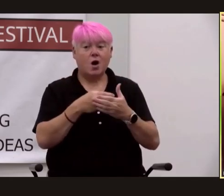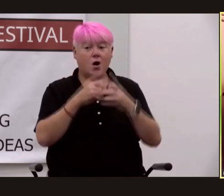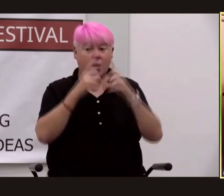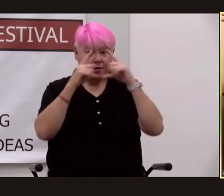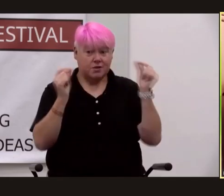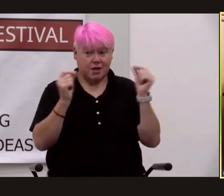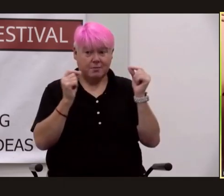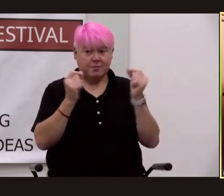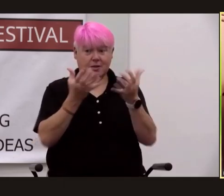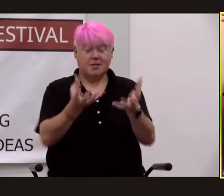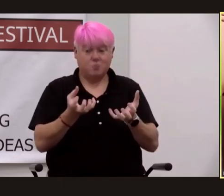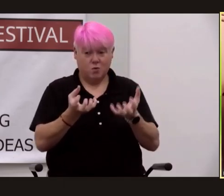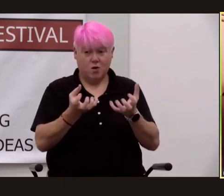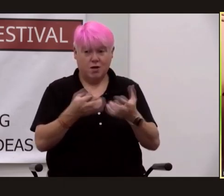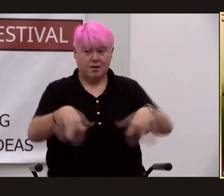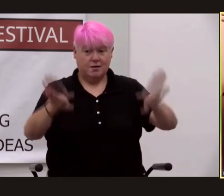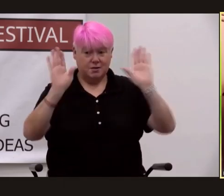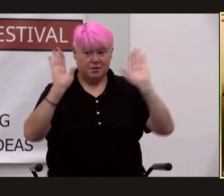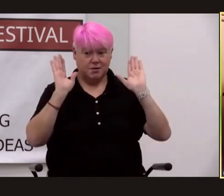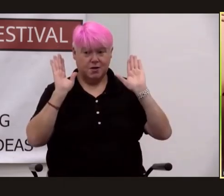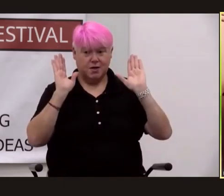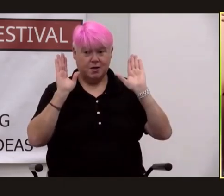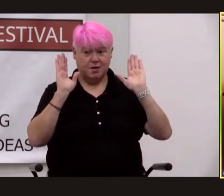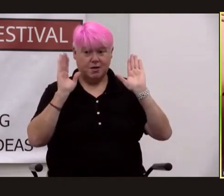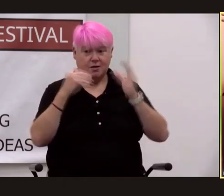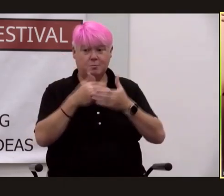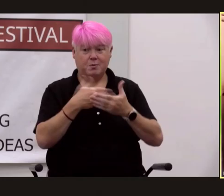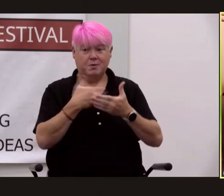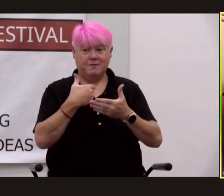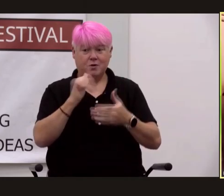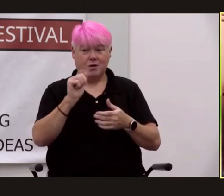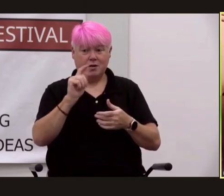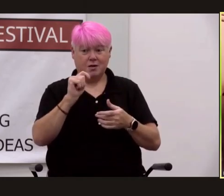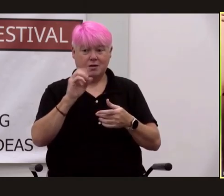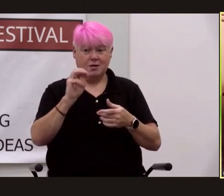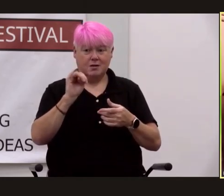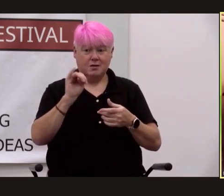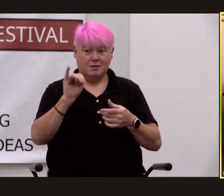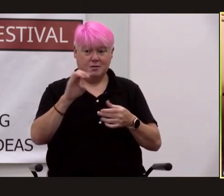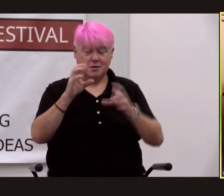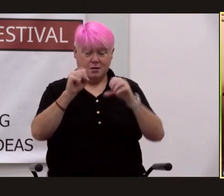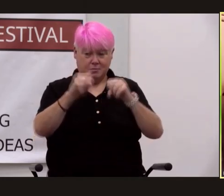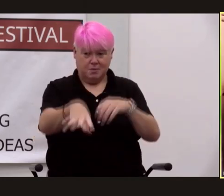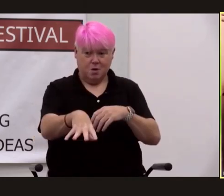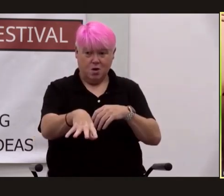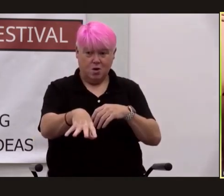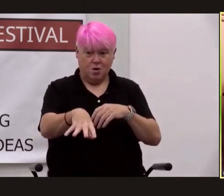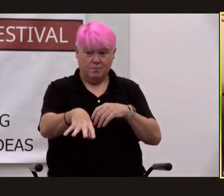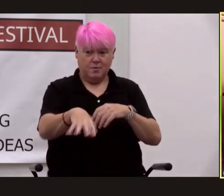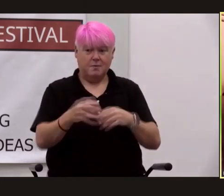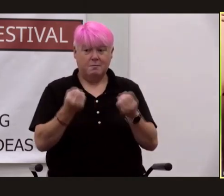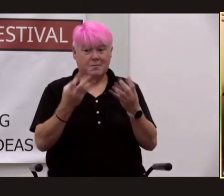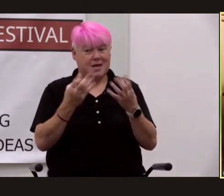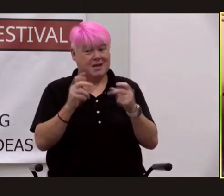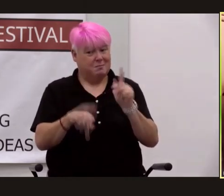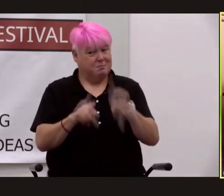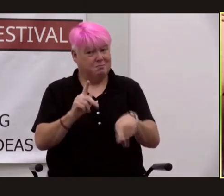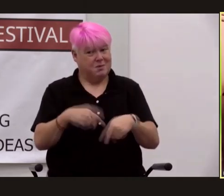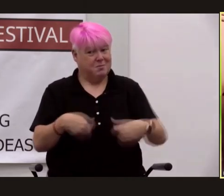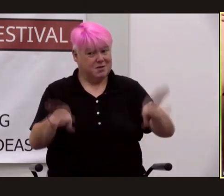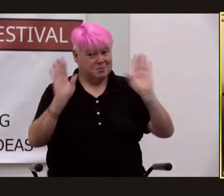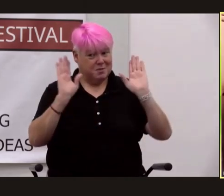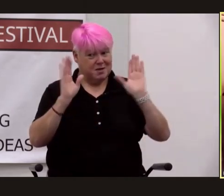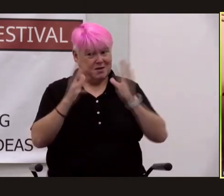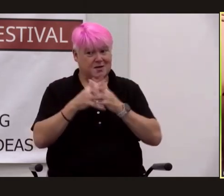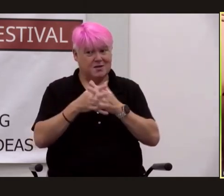would have surrendered before any atomic bomb was necessary many members of the american